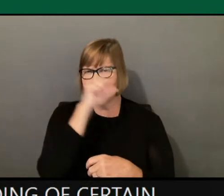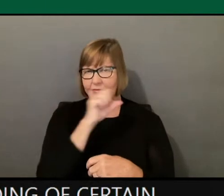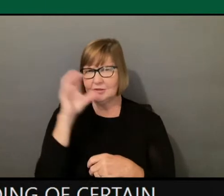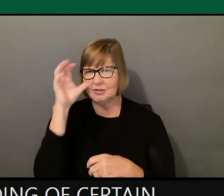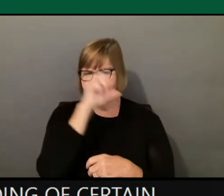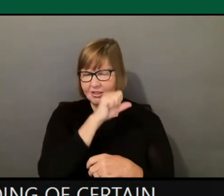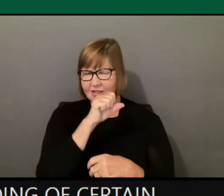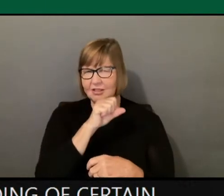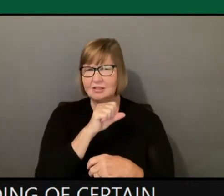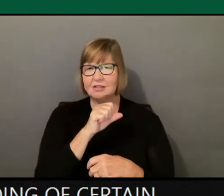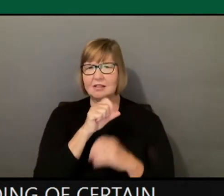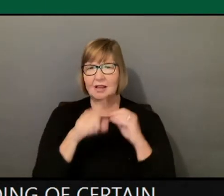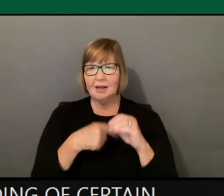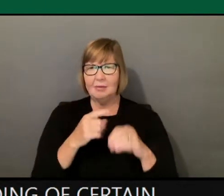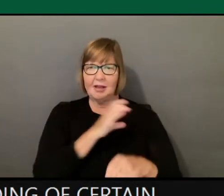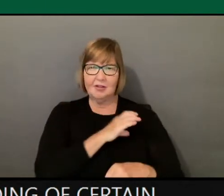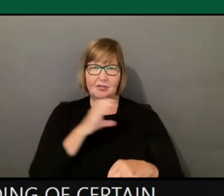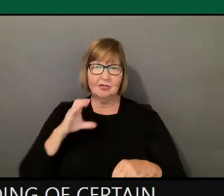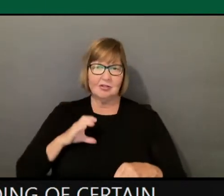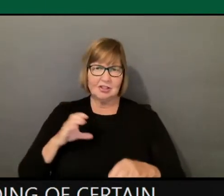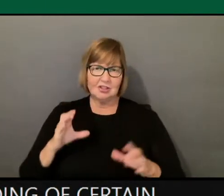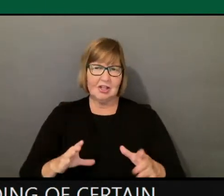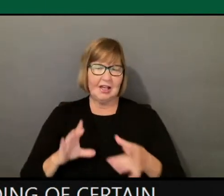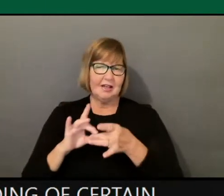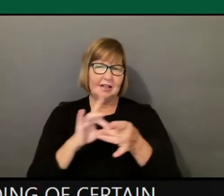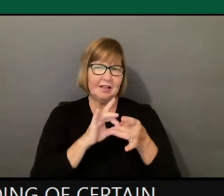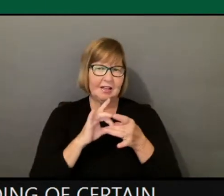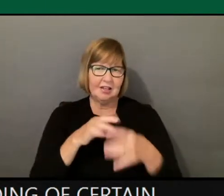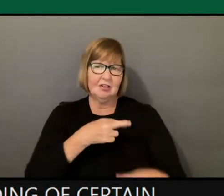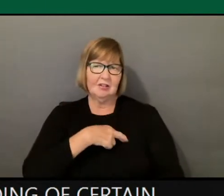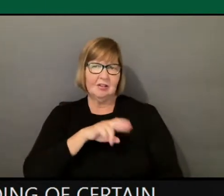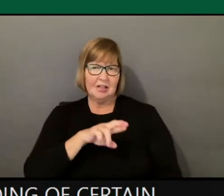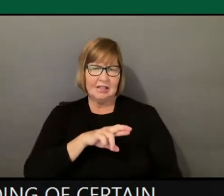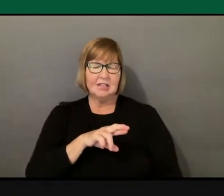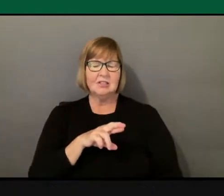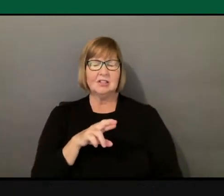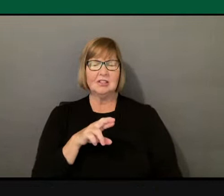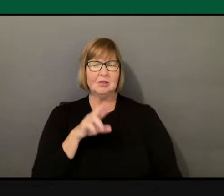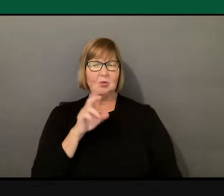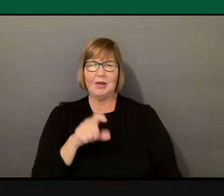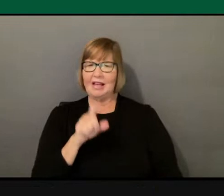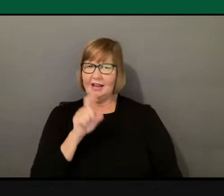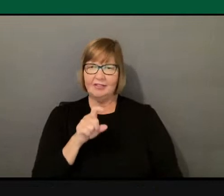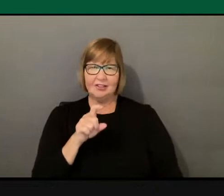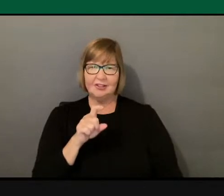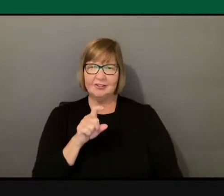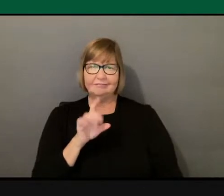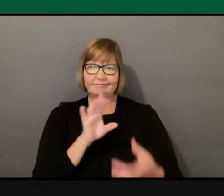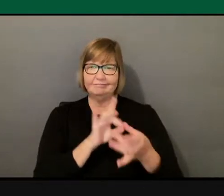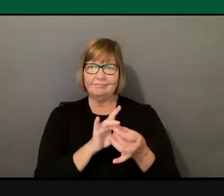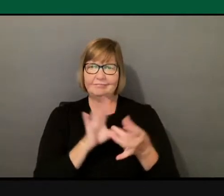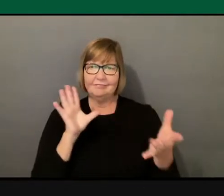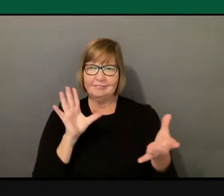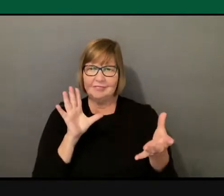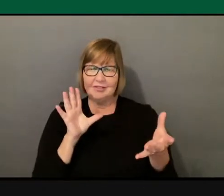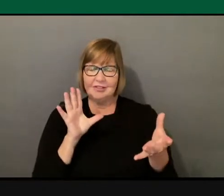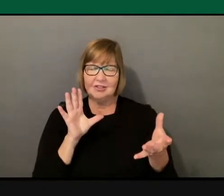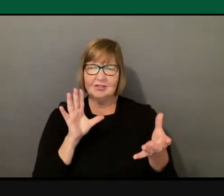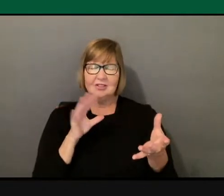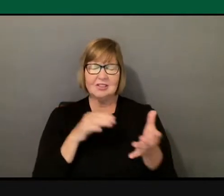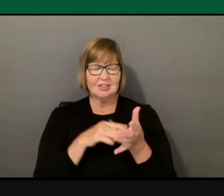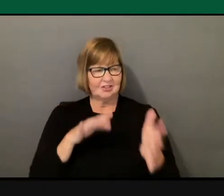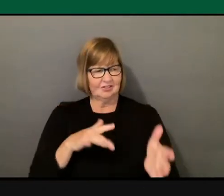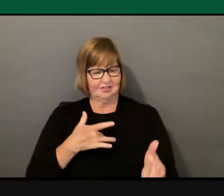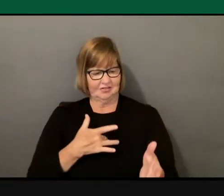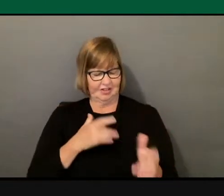I think, that we have to do. And I think students are often challenged, I think, because these are